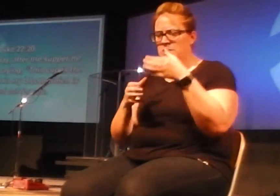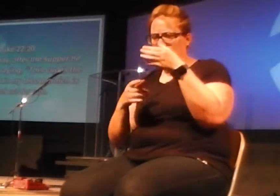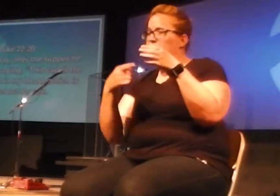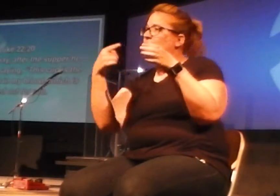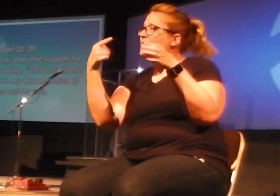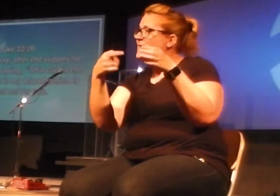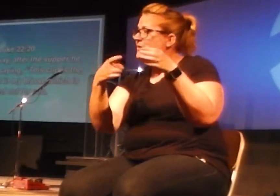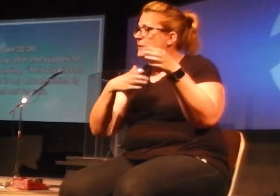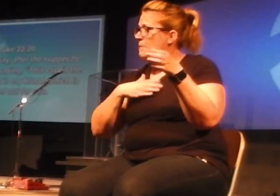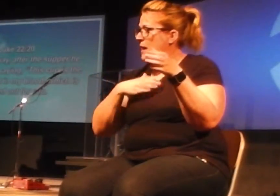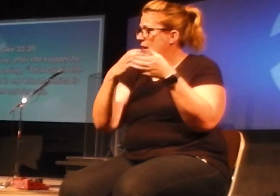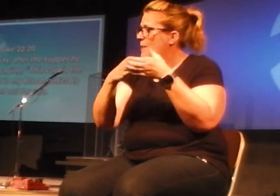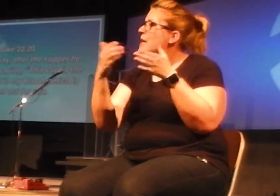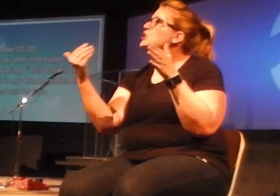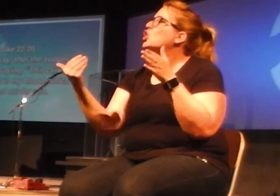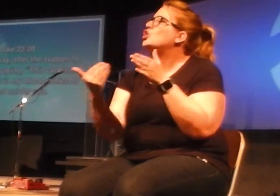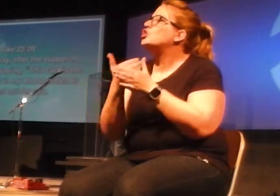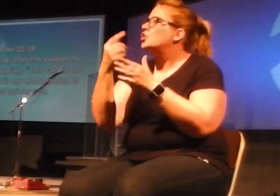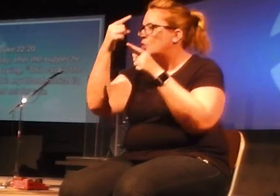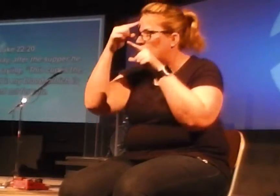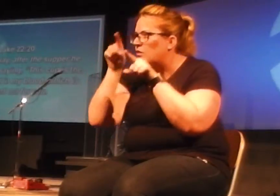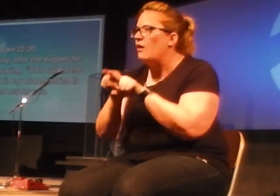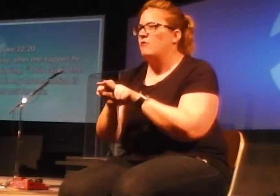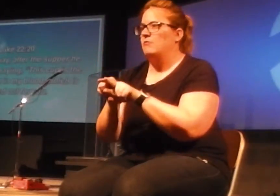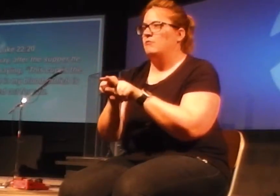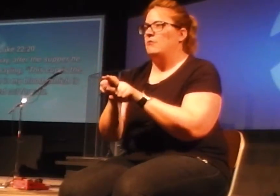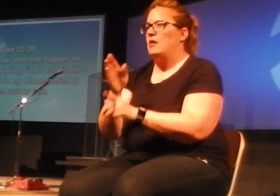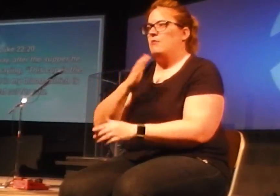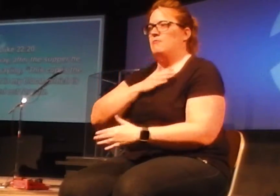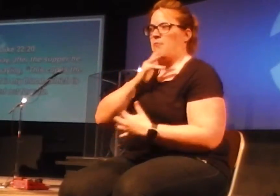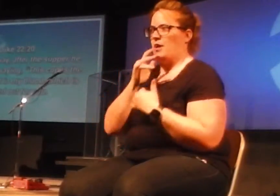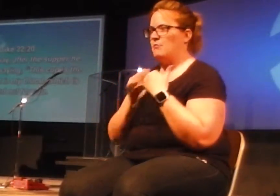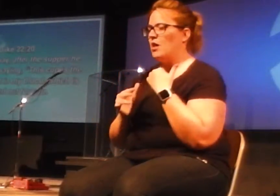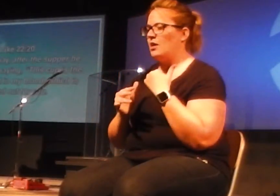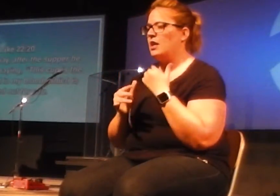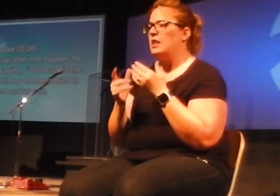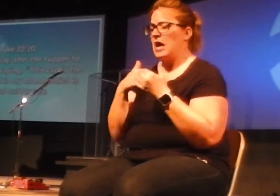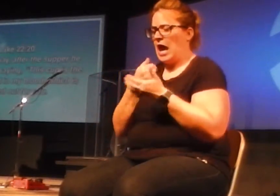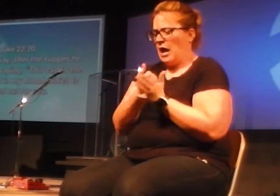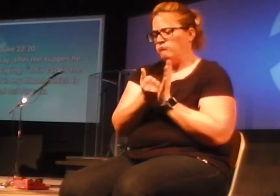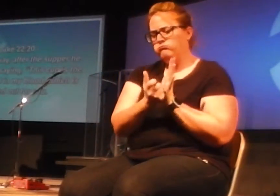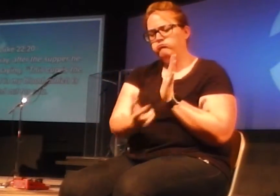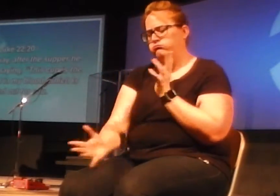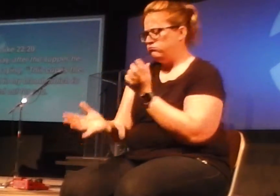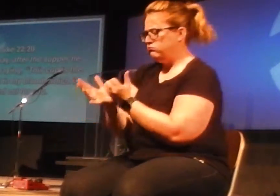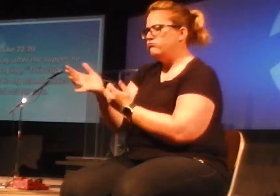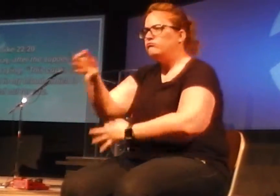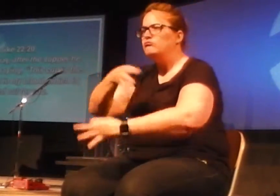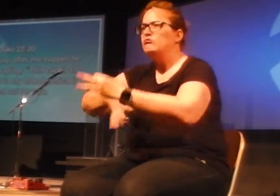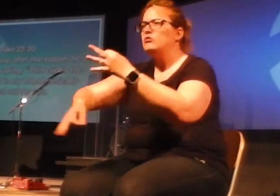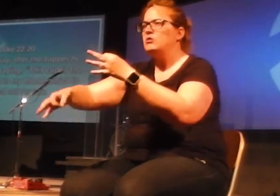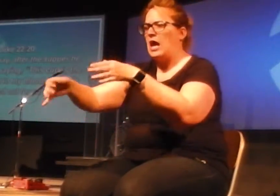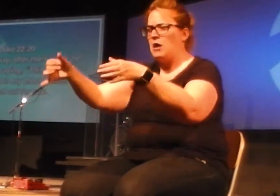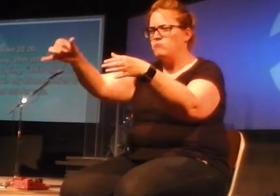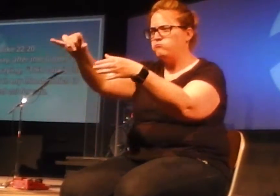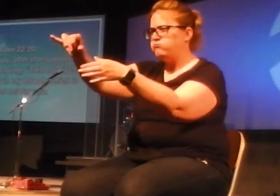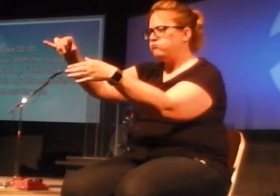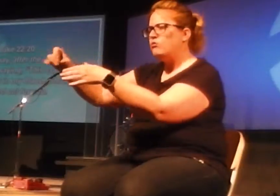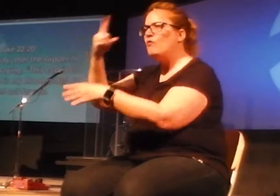this cup is the new covenant in my blood, which is poured out for you. That language again, this is where we